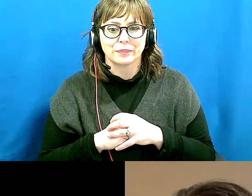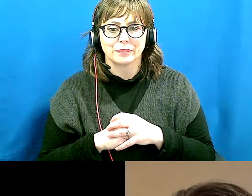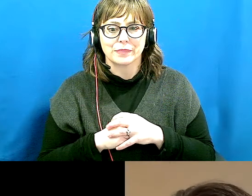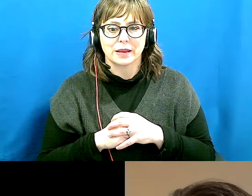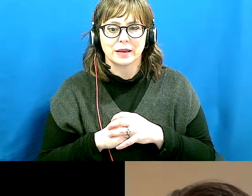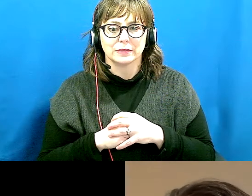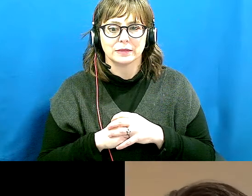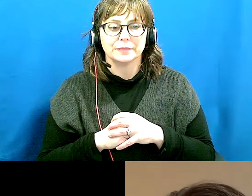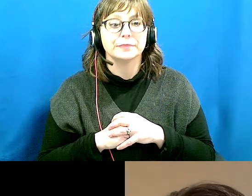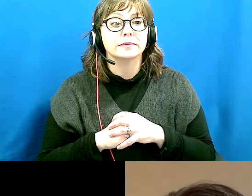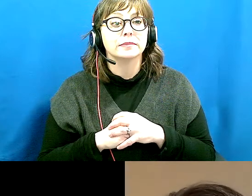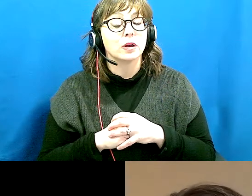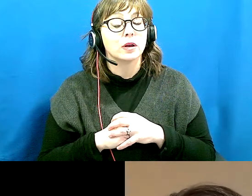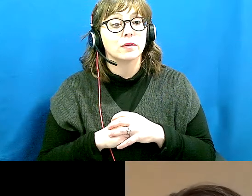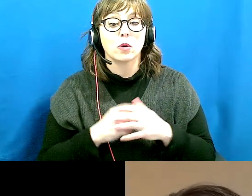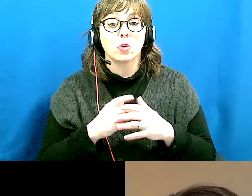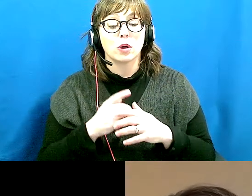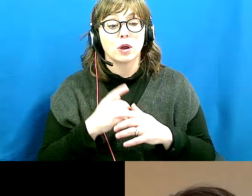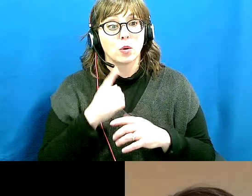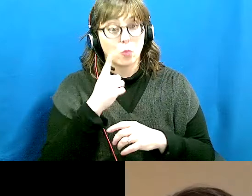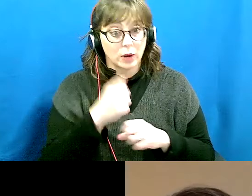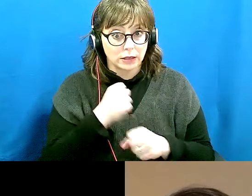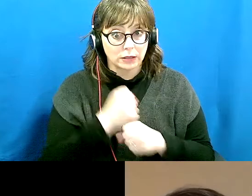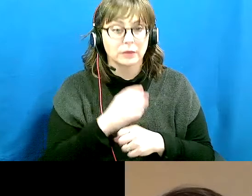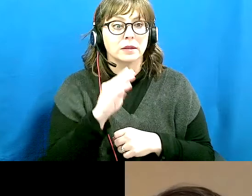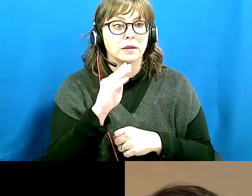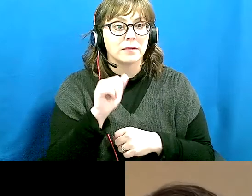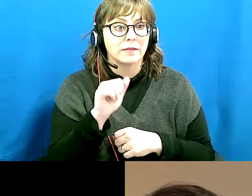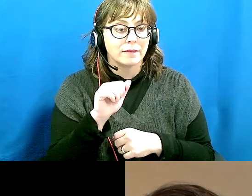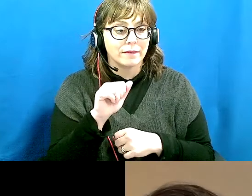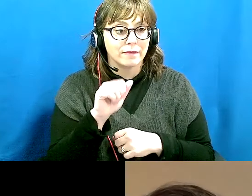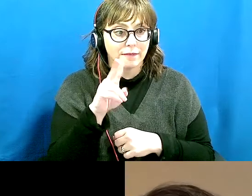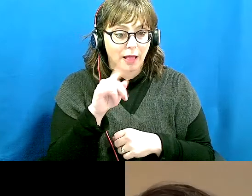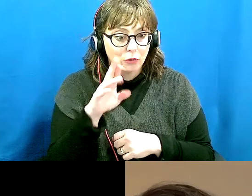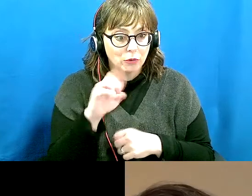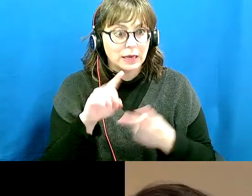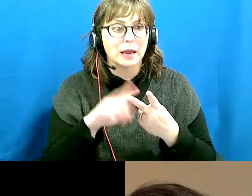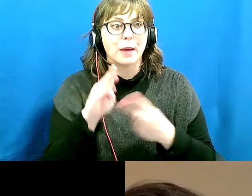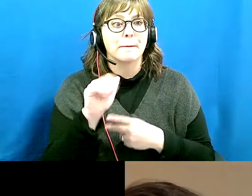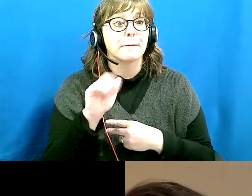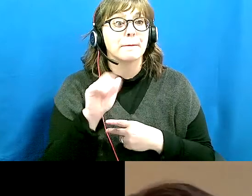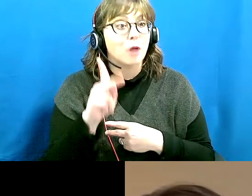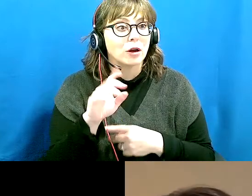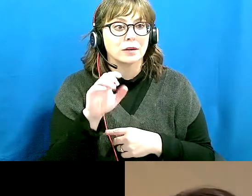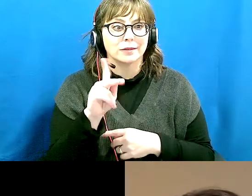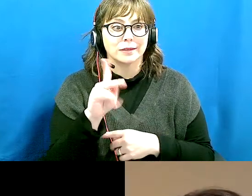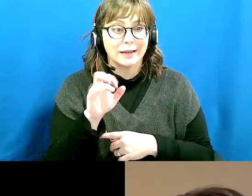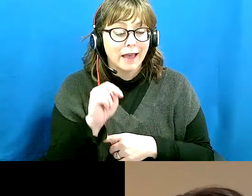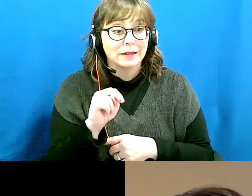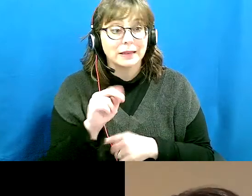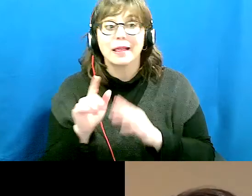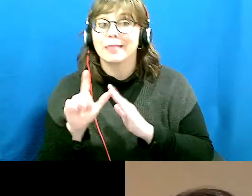For over a year, Valerie, Mark, Kevin, and later Susie met on a weekly